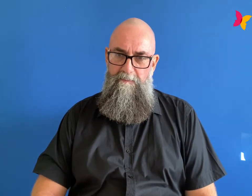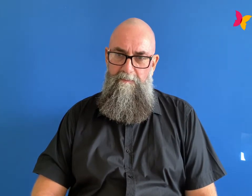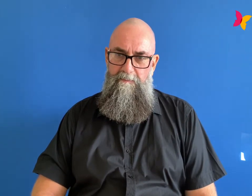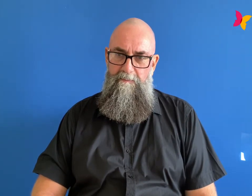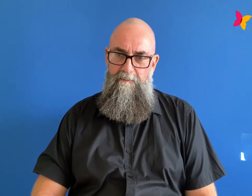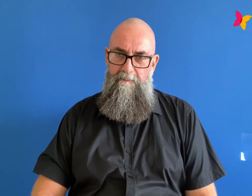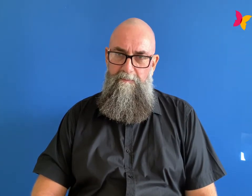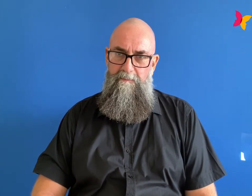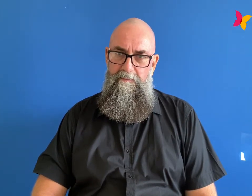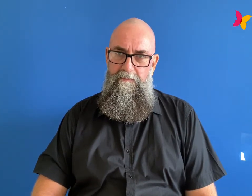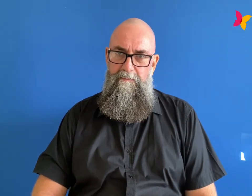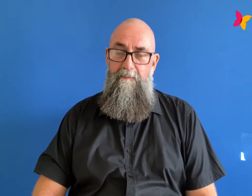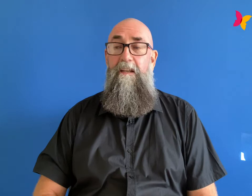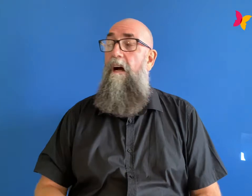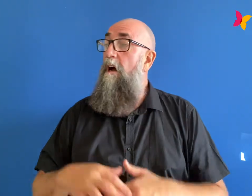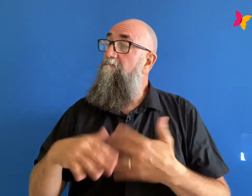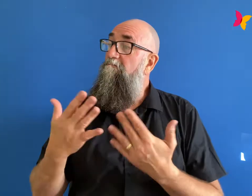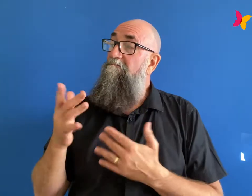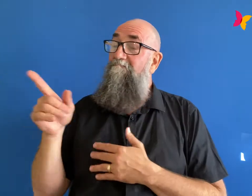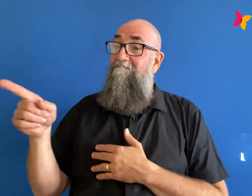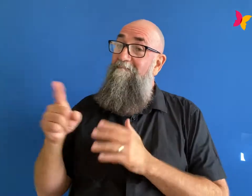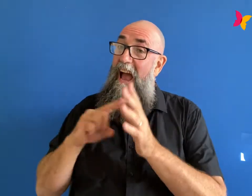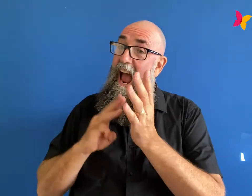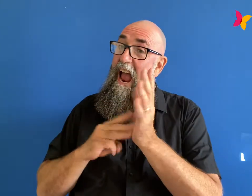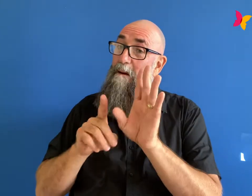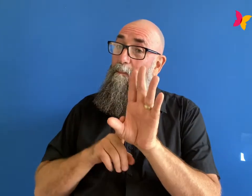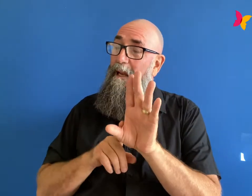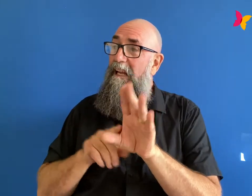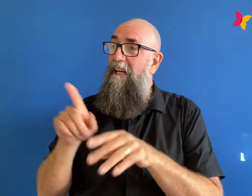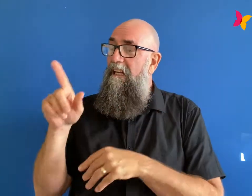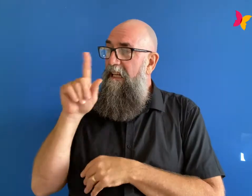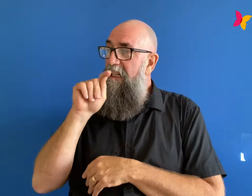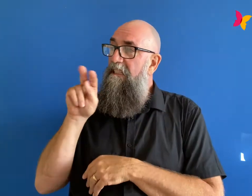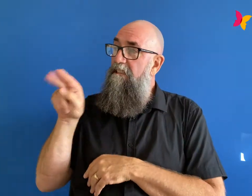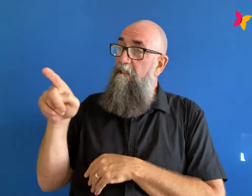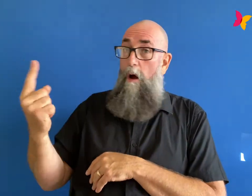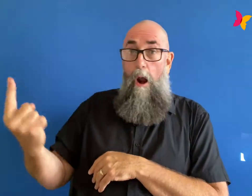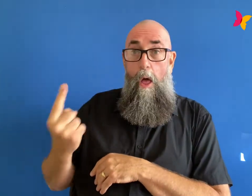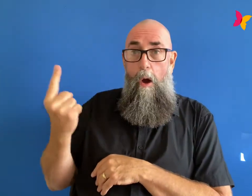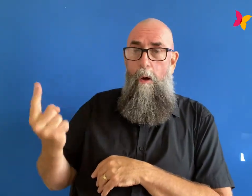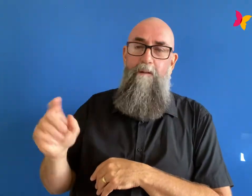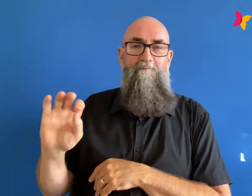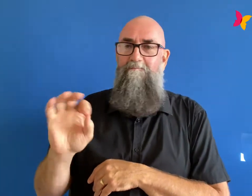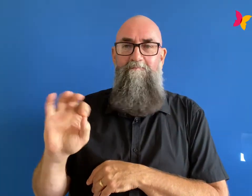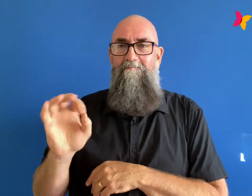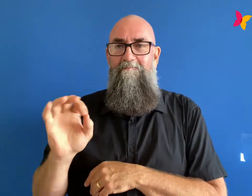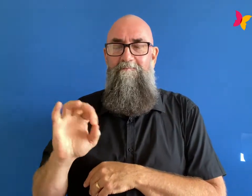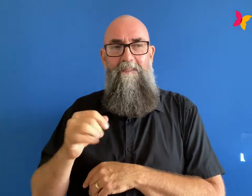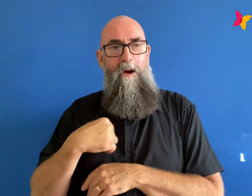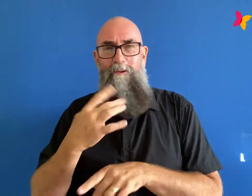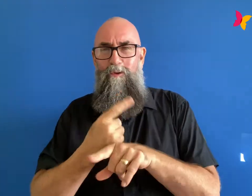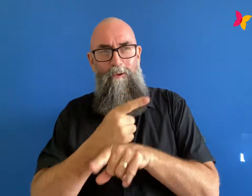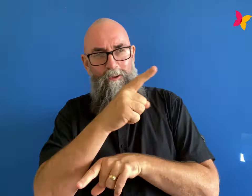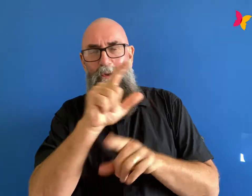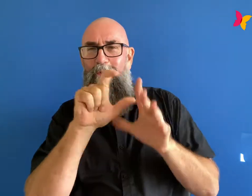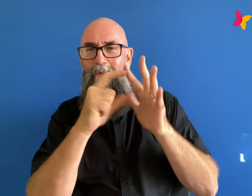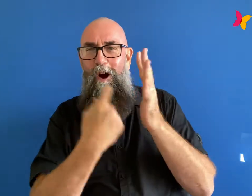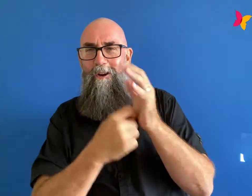it's safe to say amy is very far from being alone in this experience dr grant blashki is beyond blue's lead clinical advisor